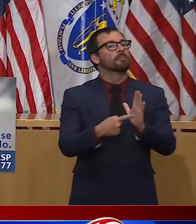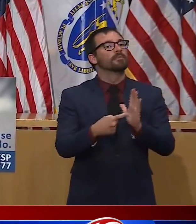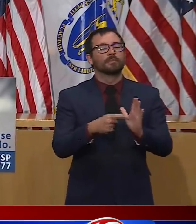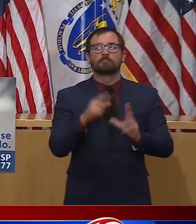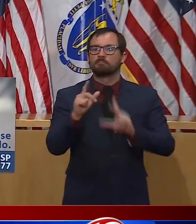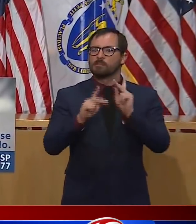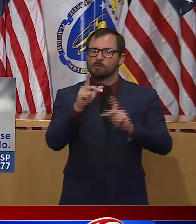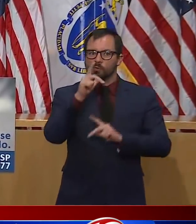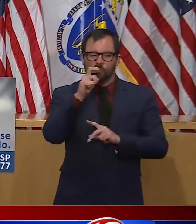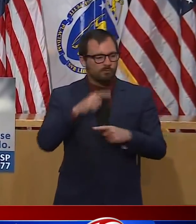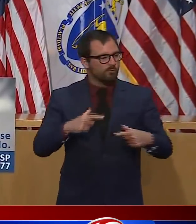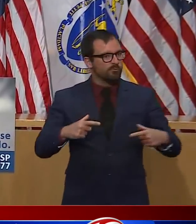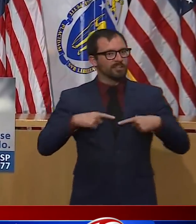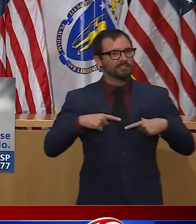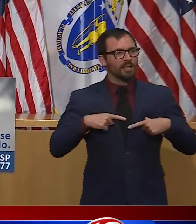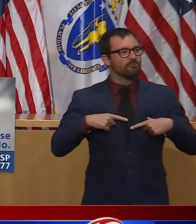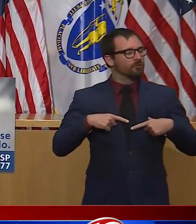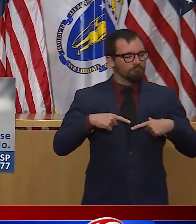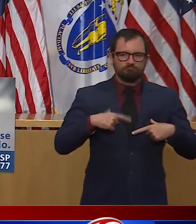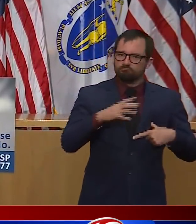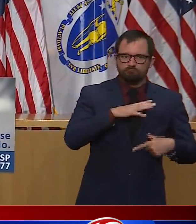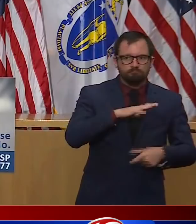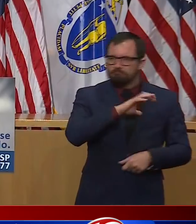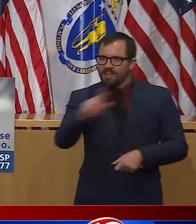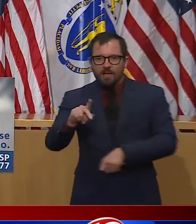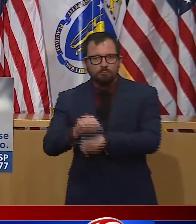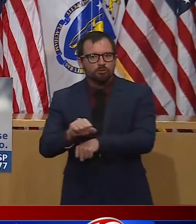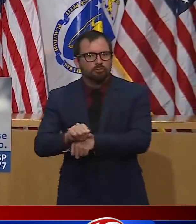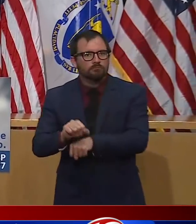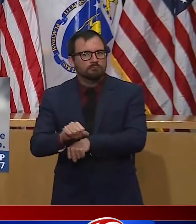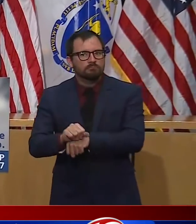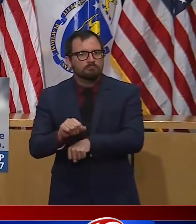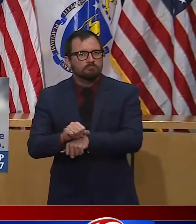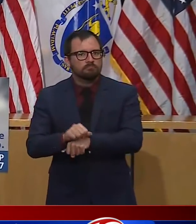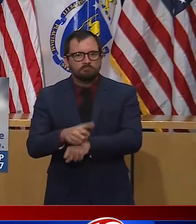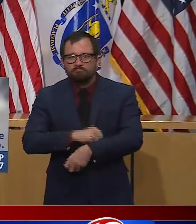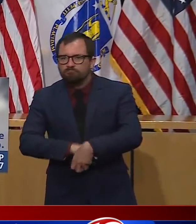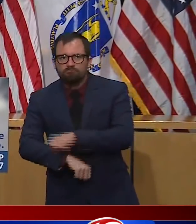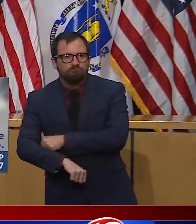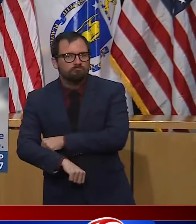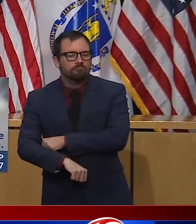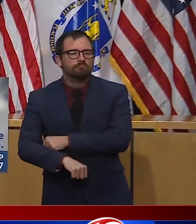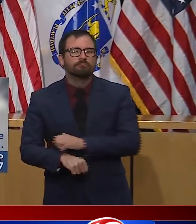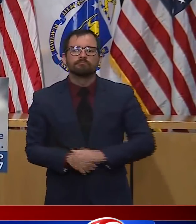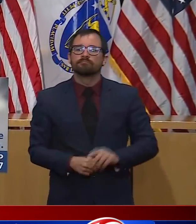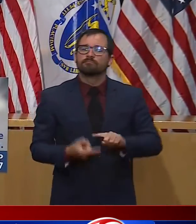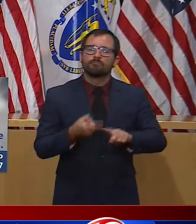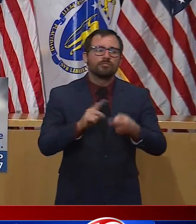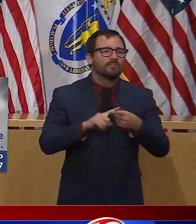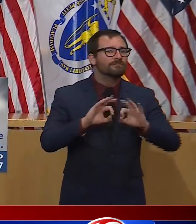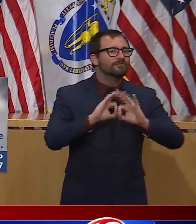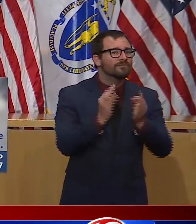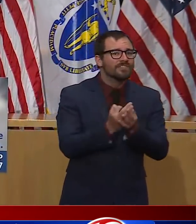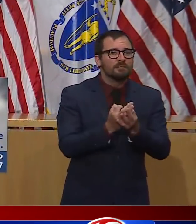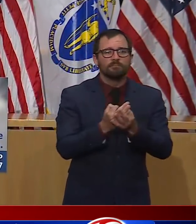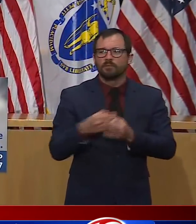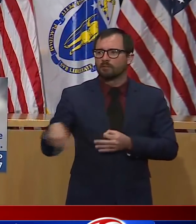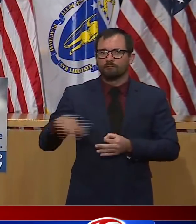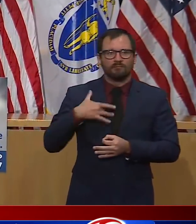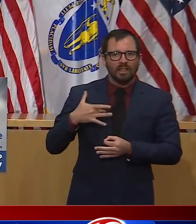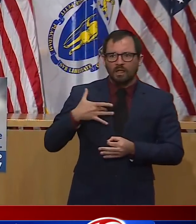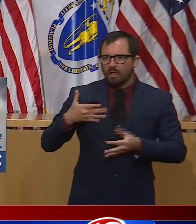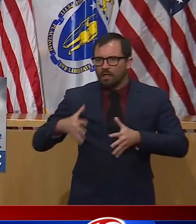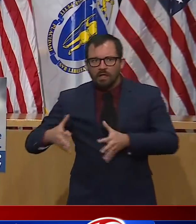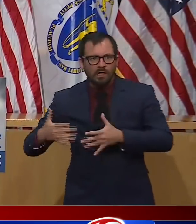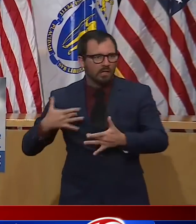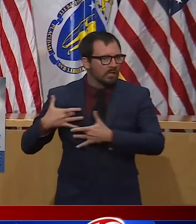family members who help one another overcome the fear of the unknown. The parents and guardians who overnight became educators